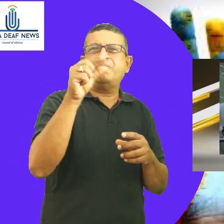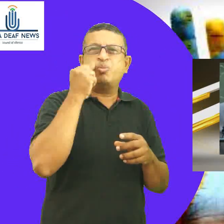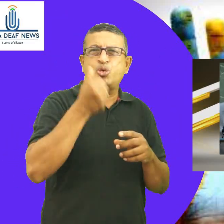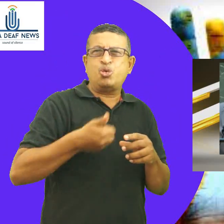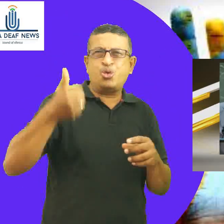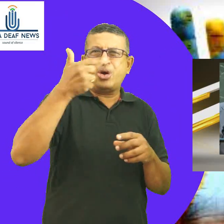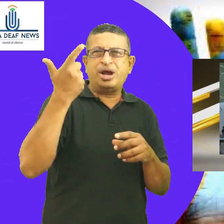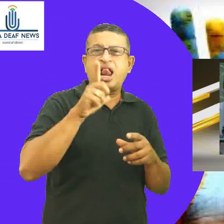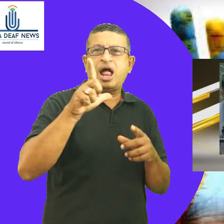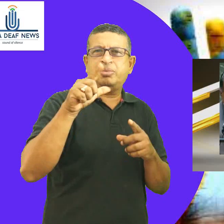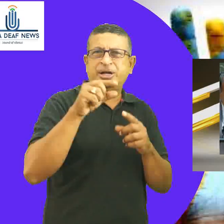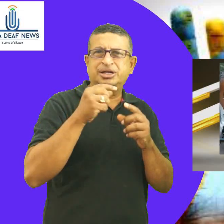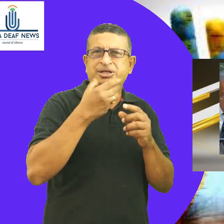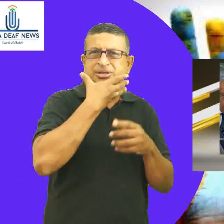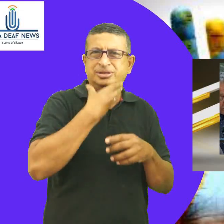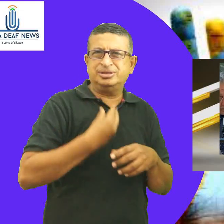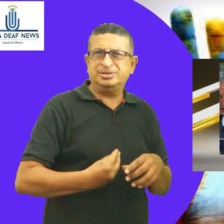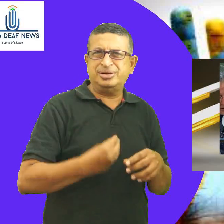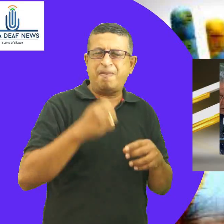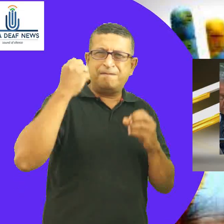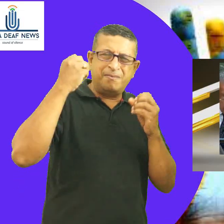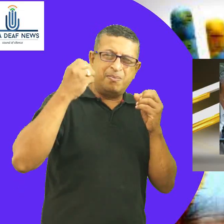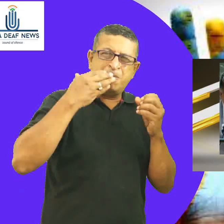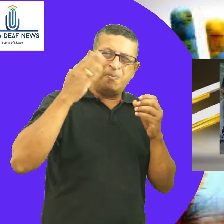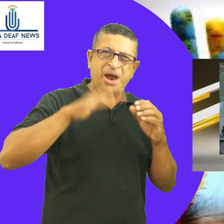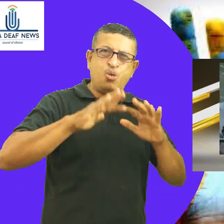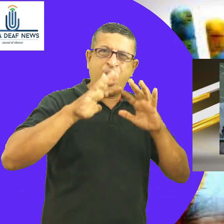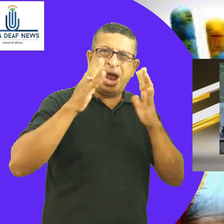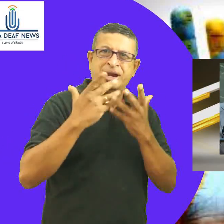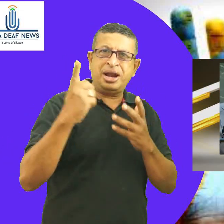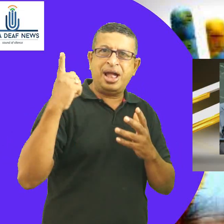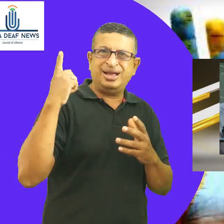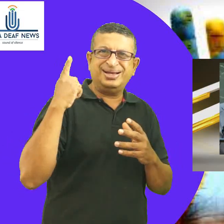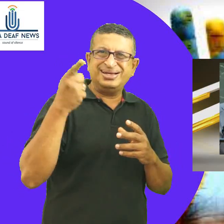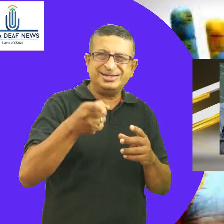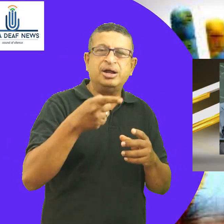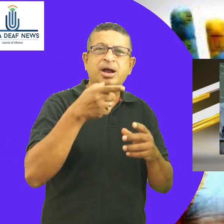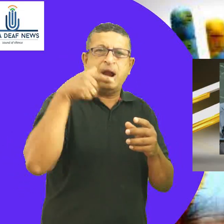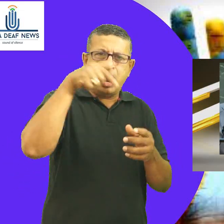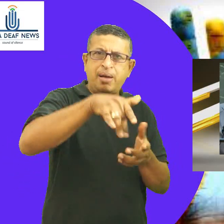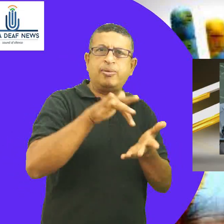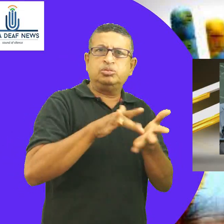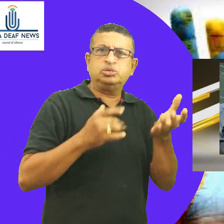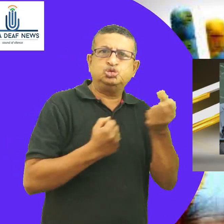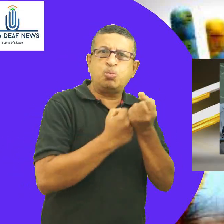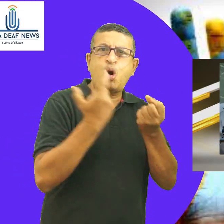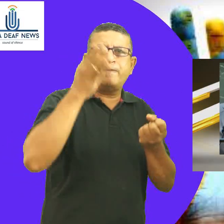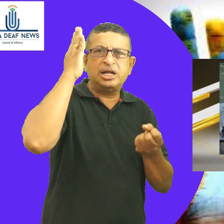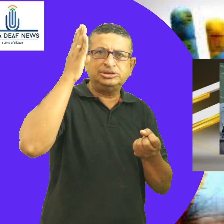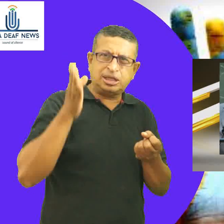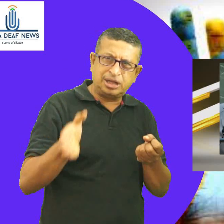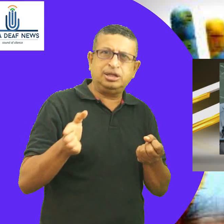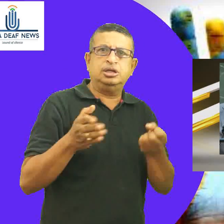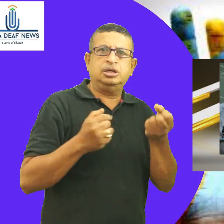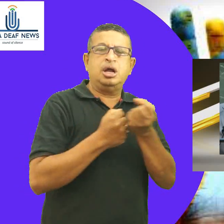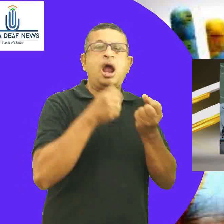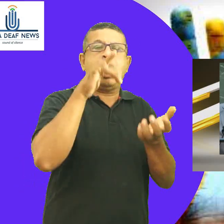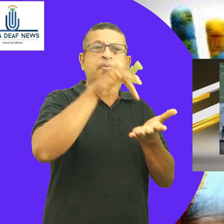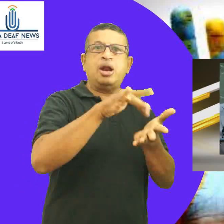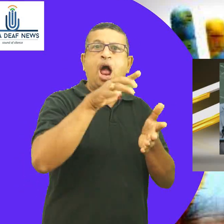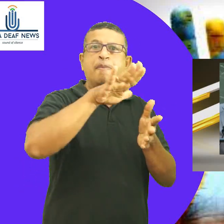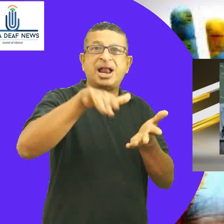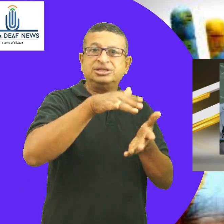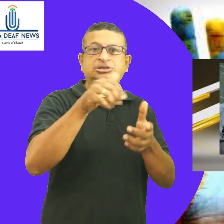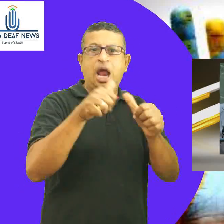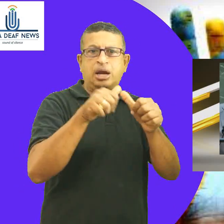audacity is astounding. The credibility next to zero. India has called out Pakistan's